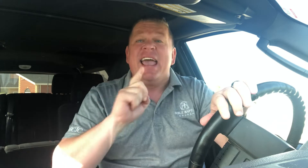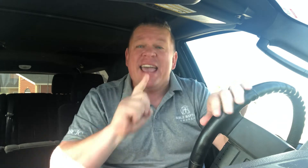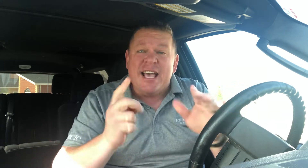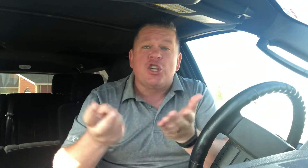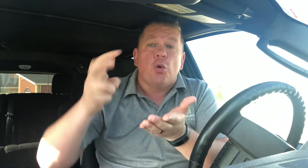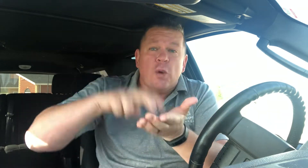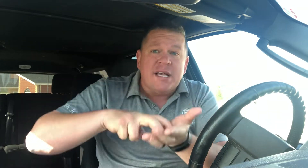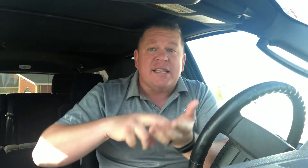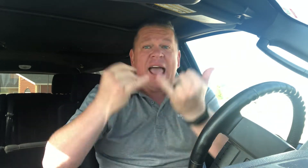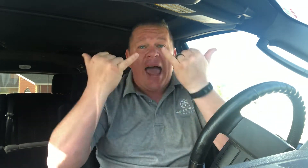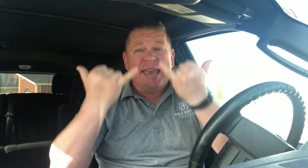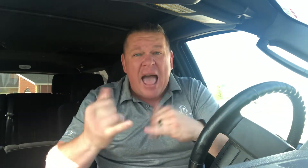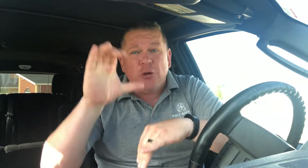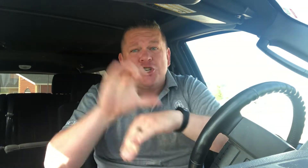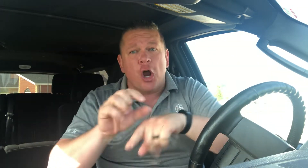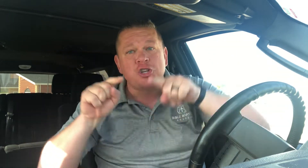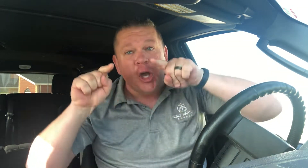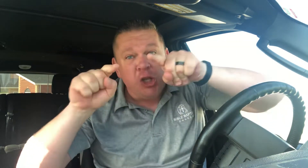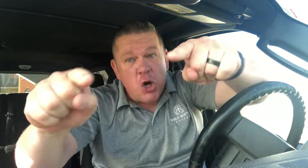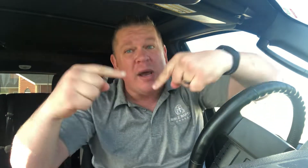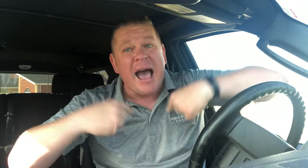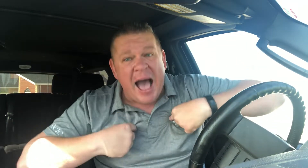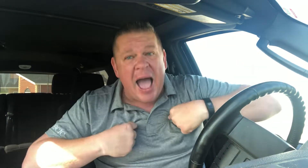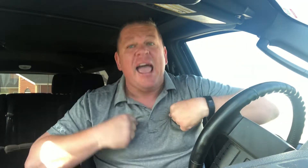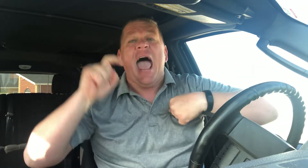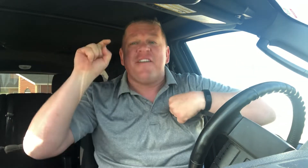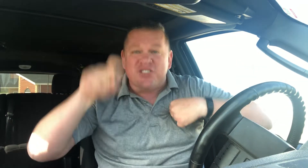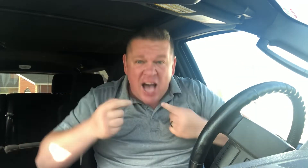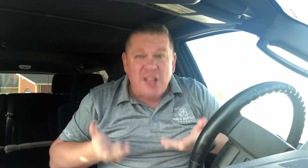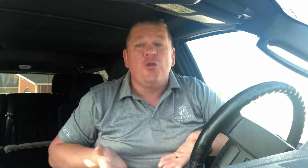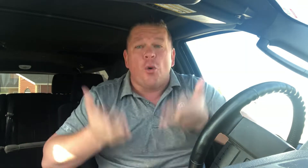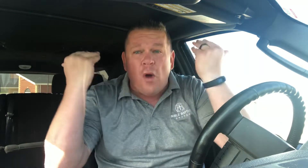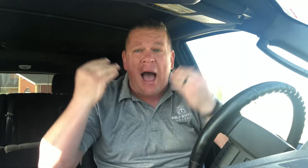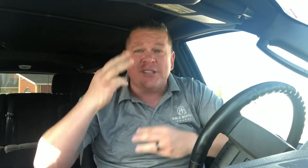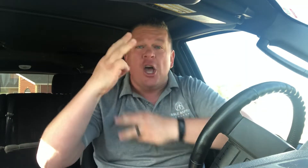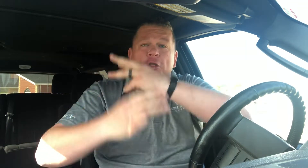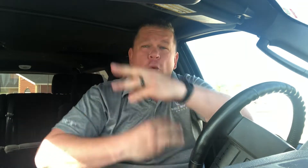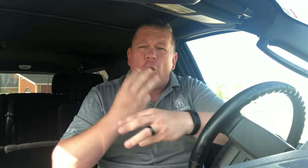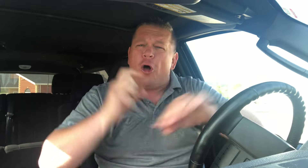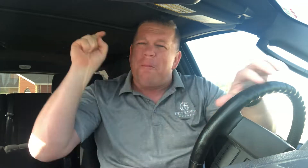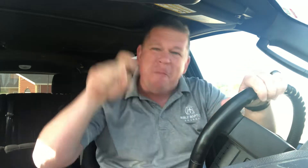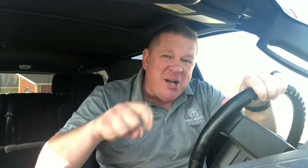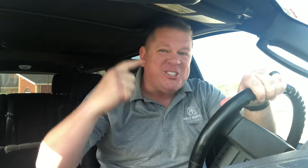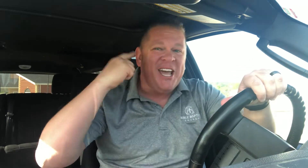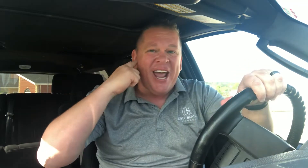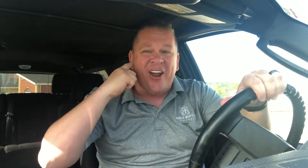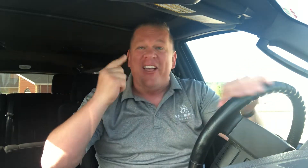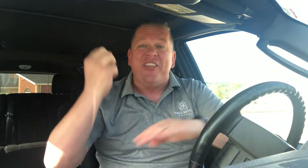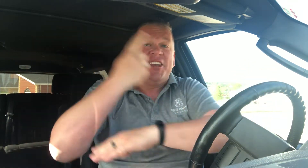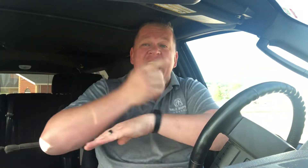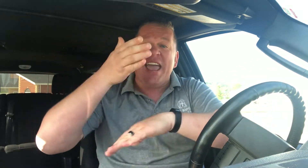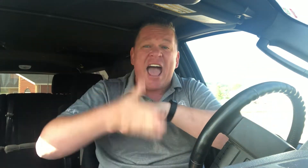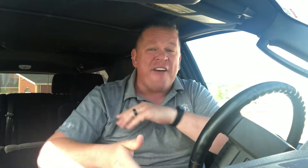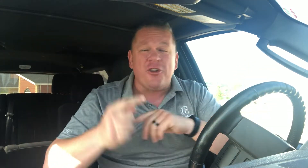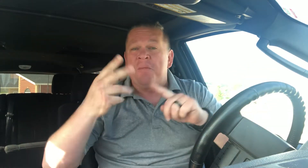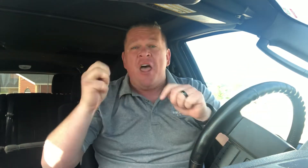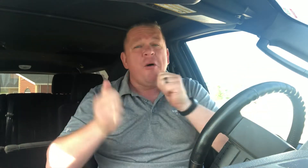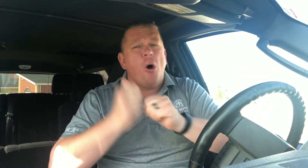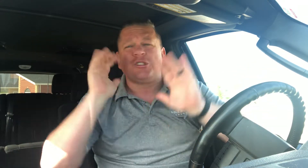is risen. And now, church, you and I have got to arise. The world must hear the day after the most